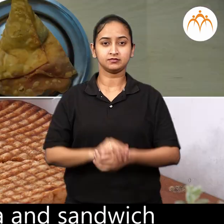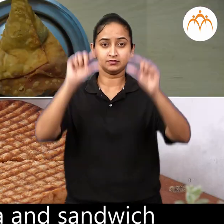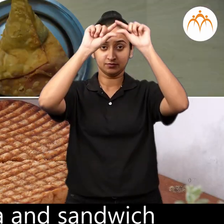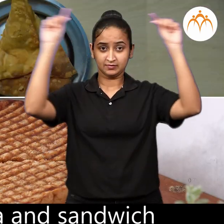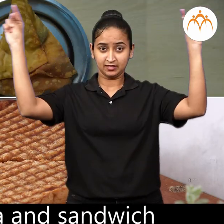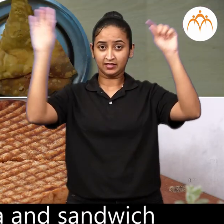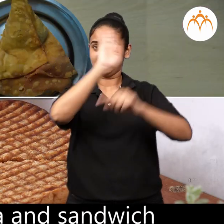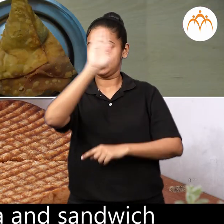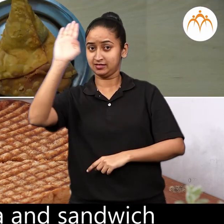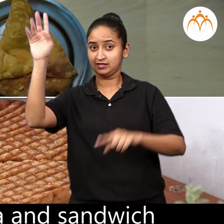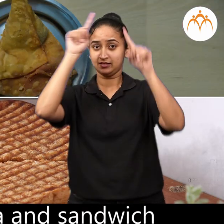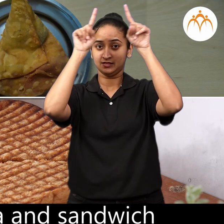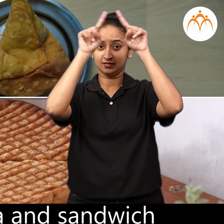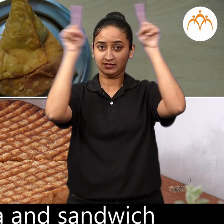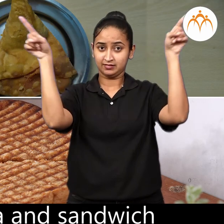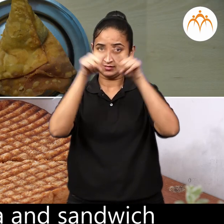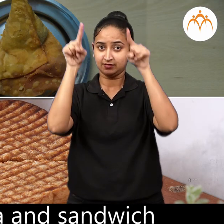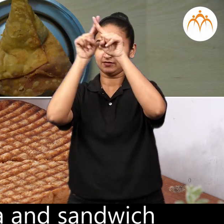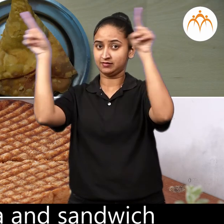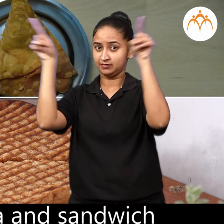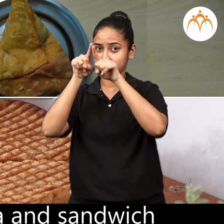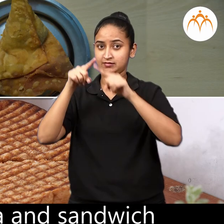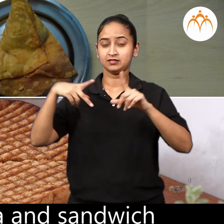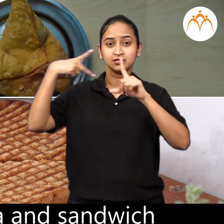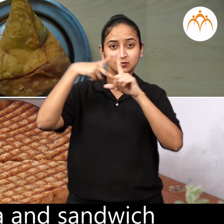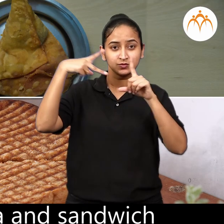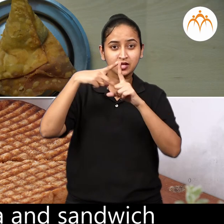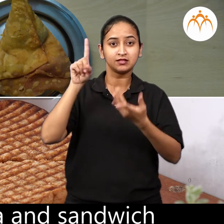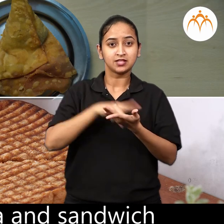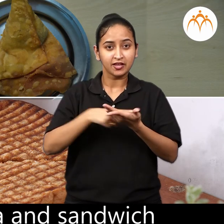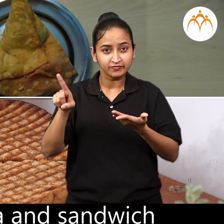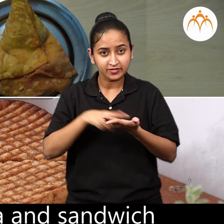Banner, samosa and sandwich are triangular in shape.